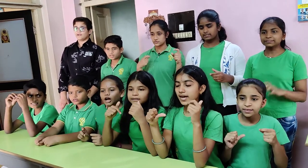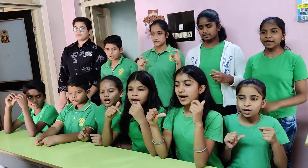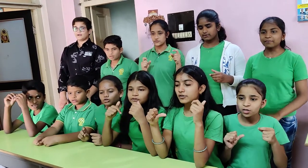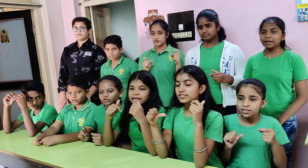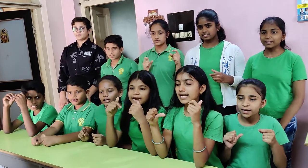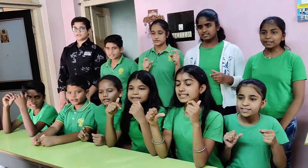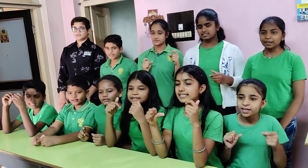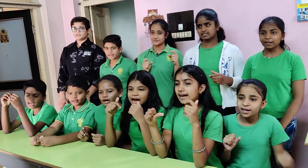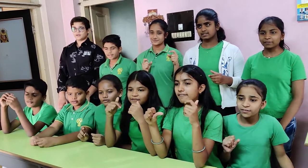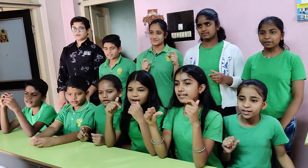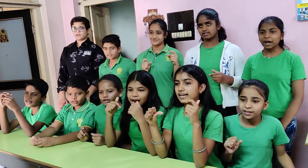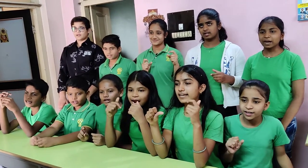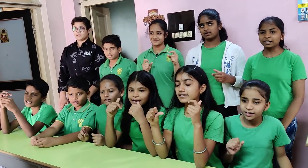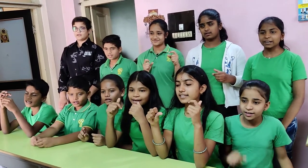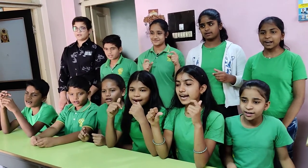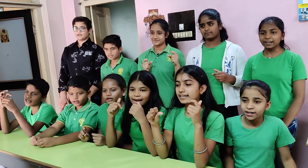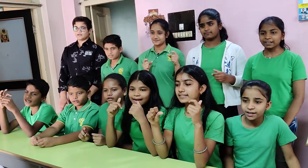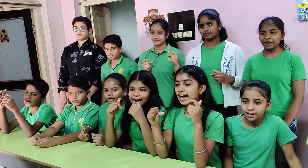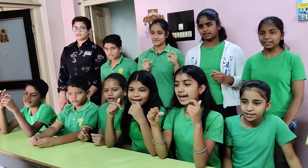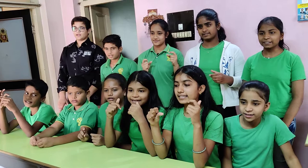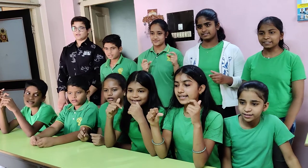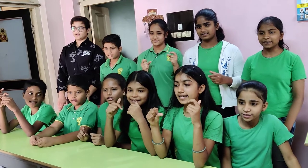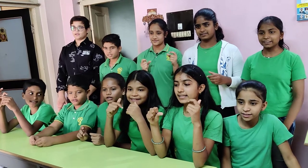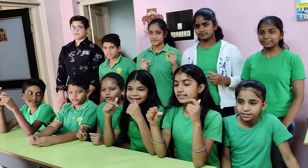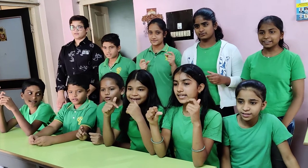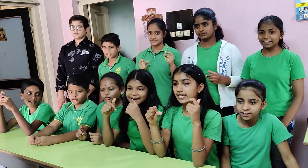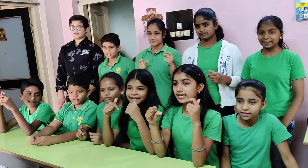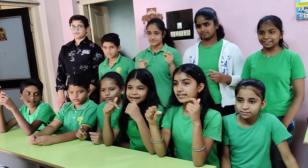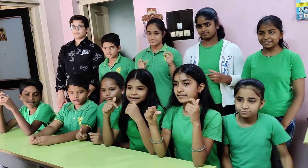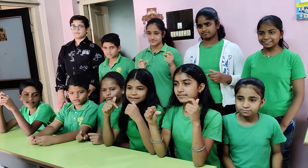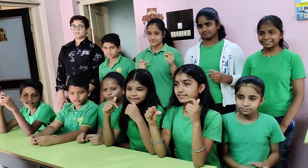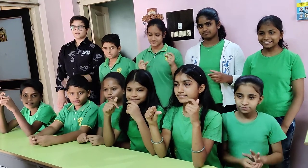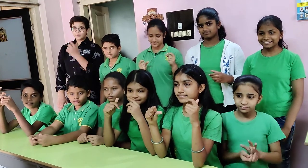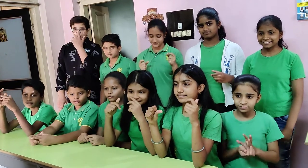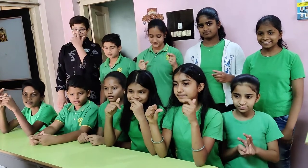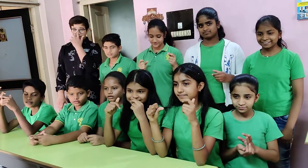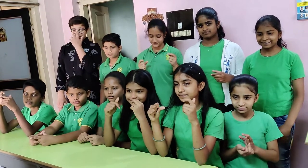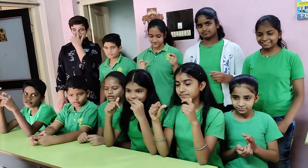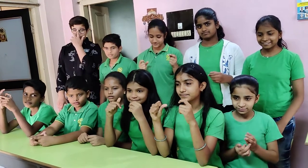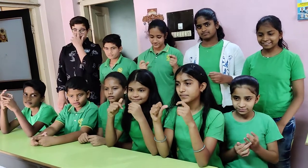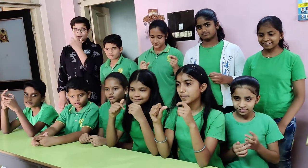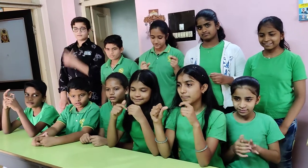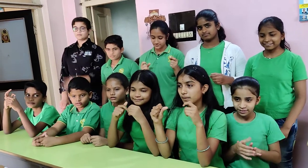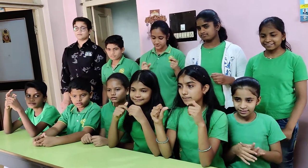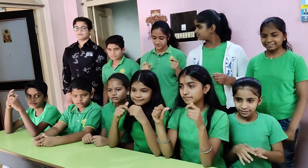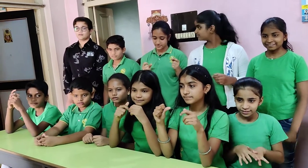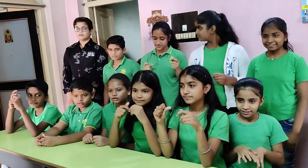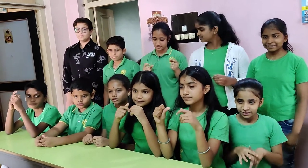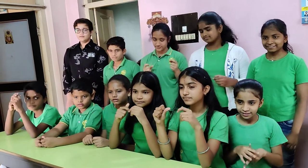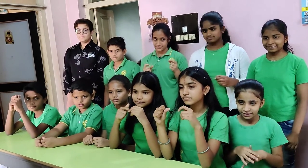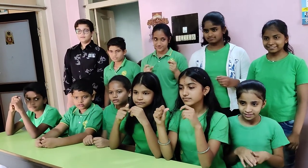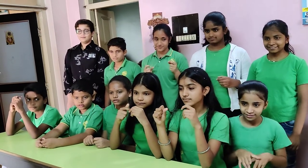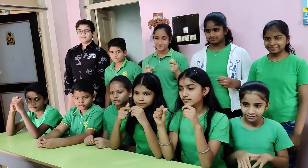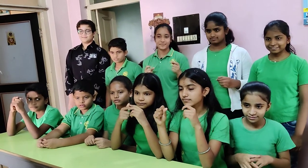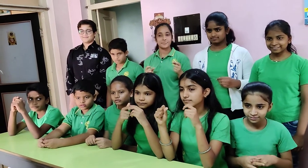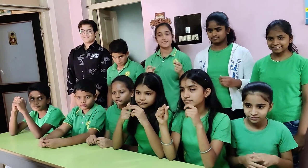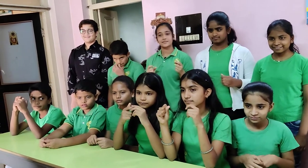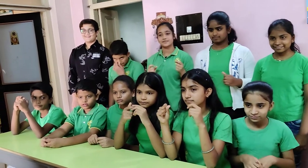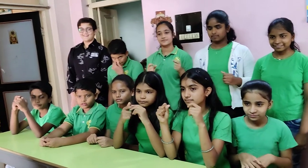,793. Very good. 1,793. Correct answer.